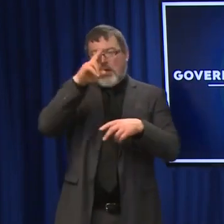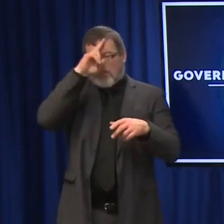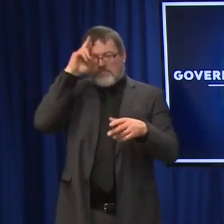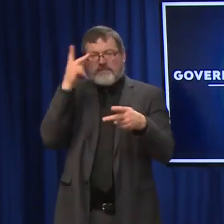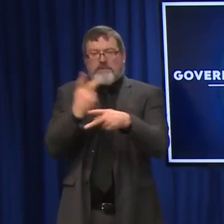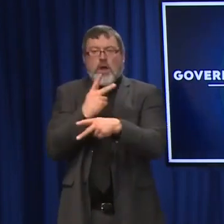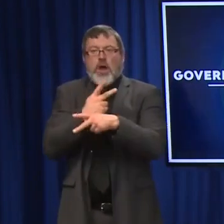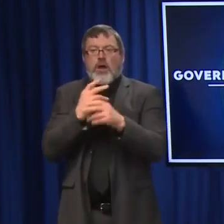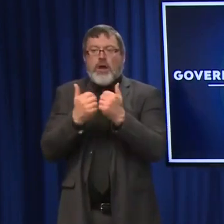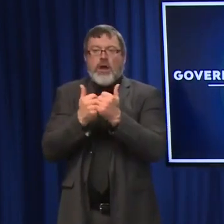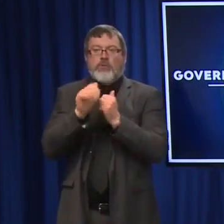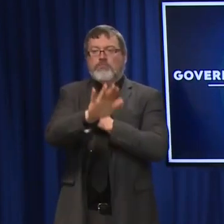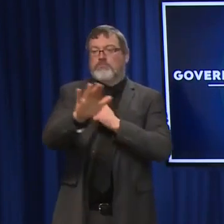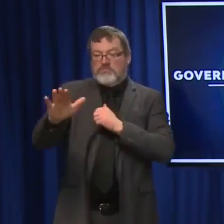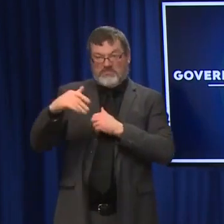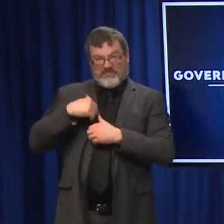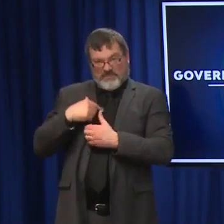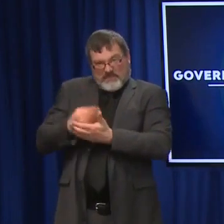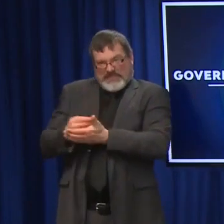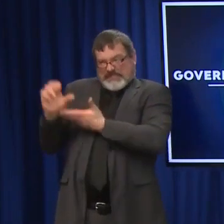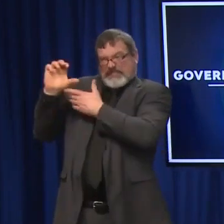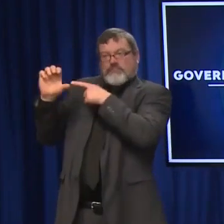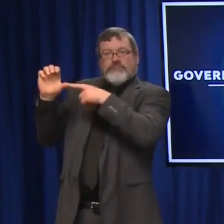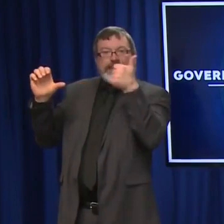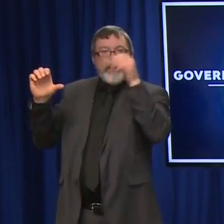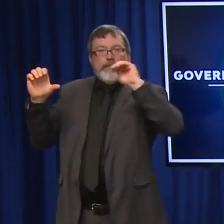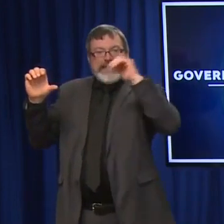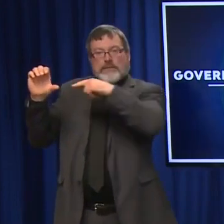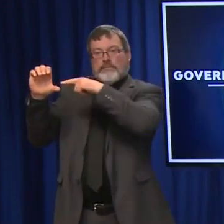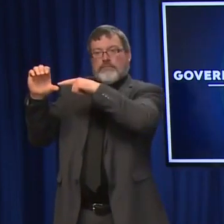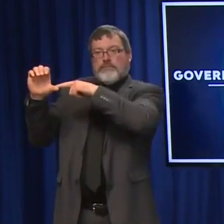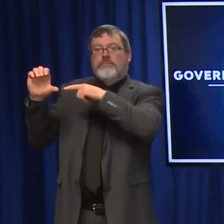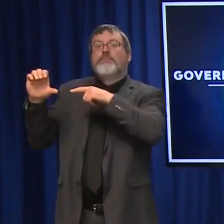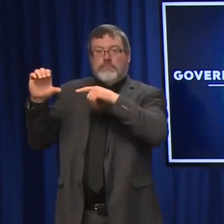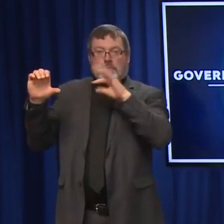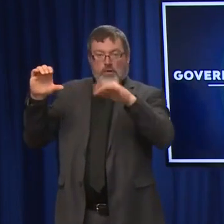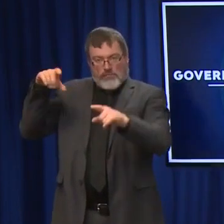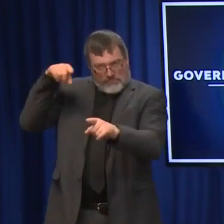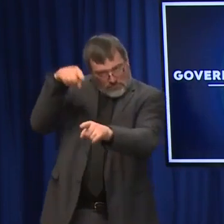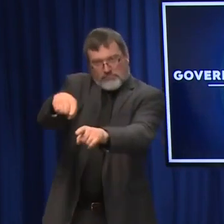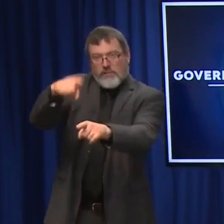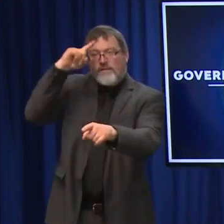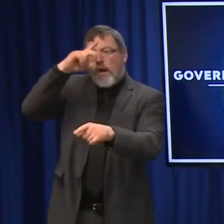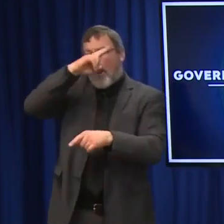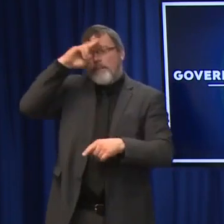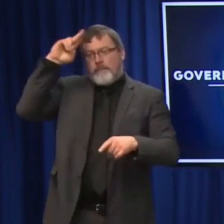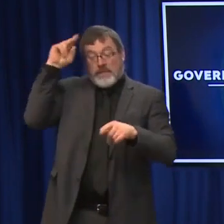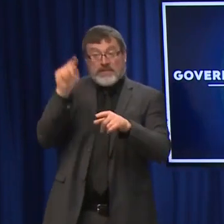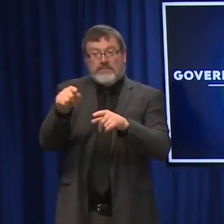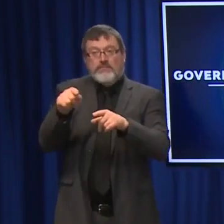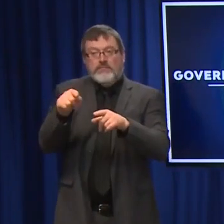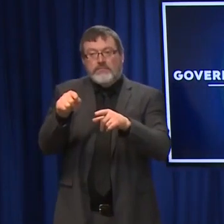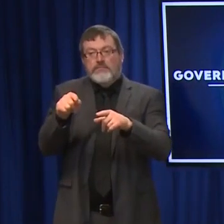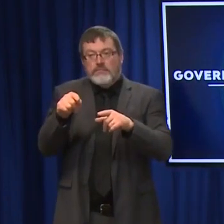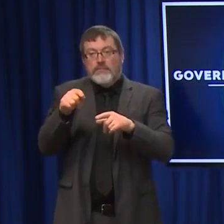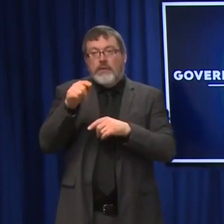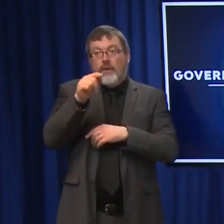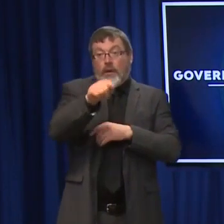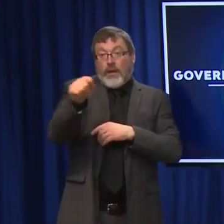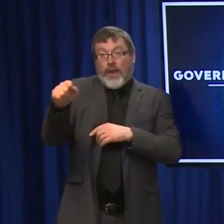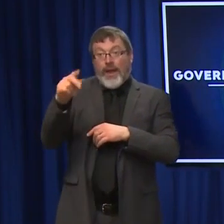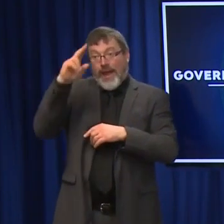million in grants will go out to hospitals. I think all hospitals will get something based on their bed count. So, it's a nice, even and fair formula